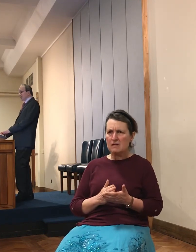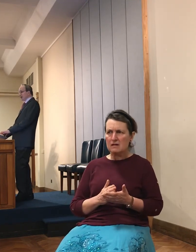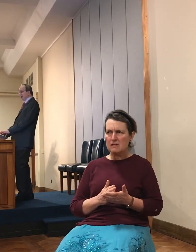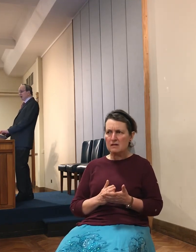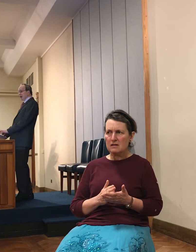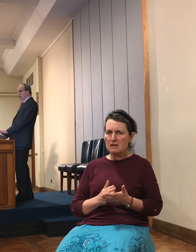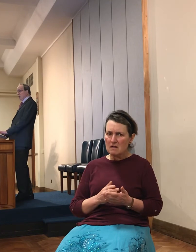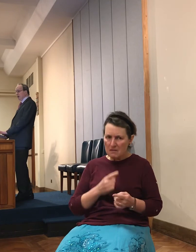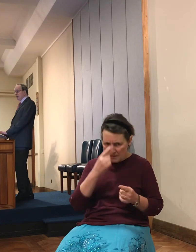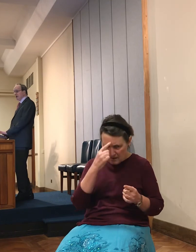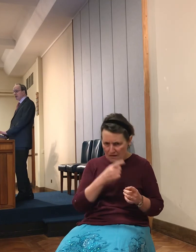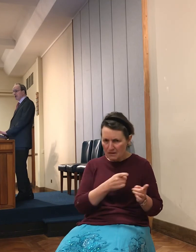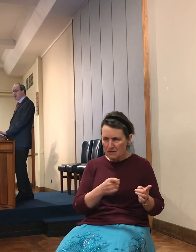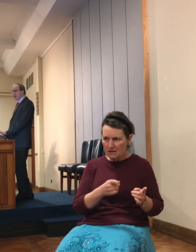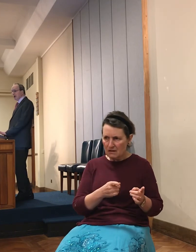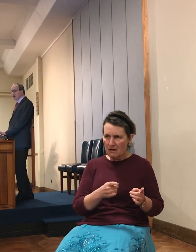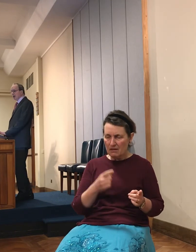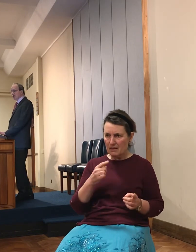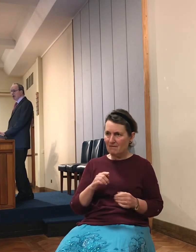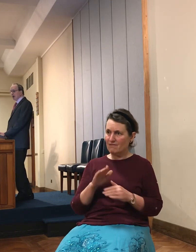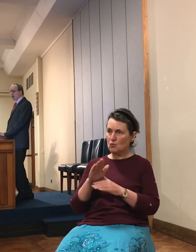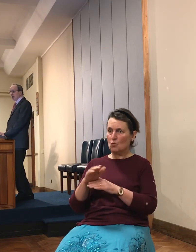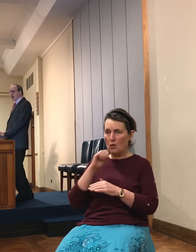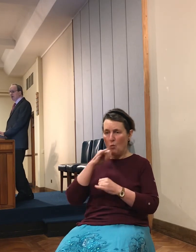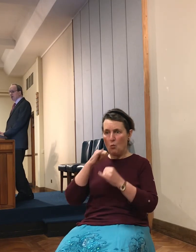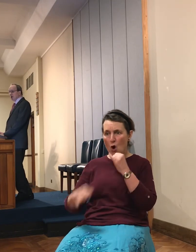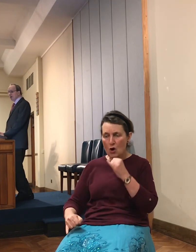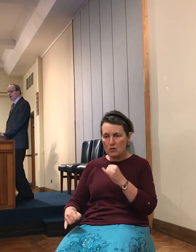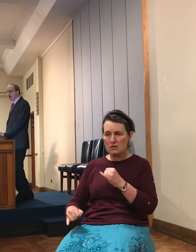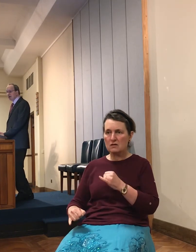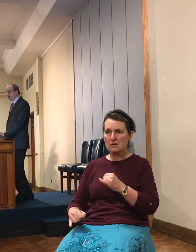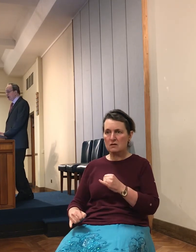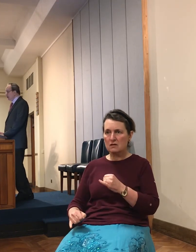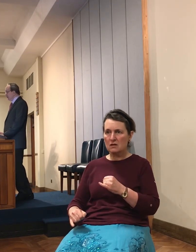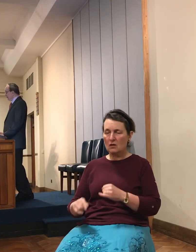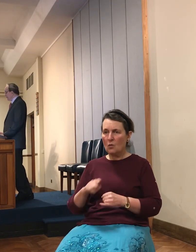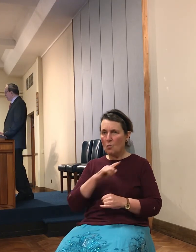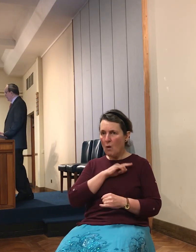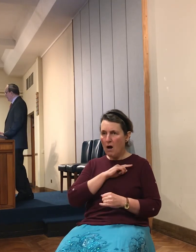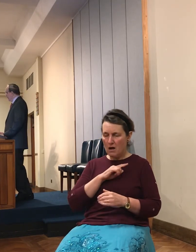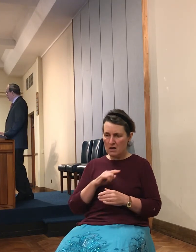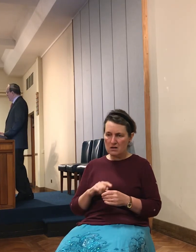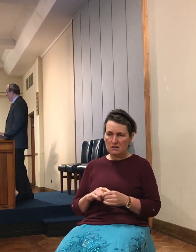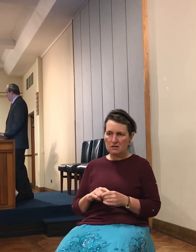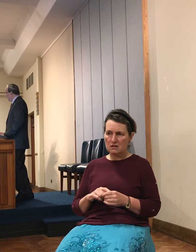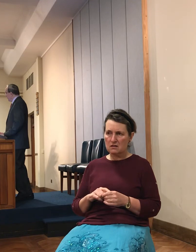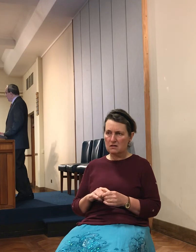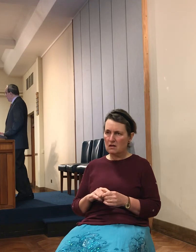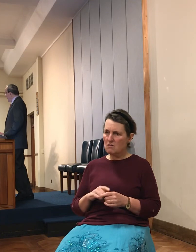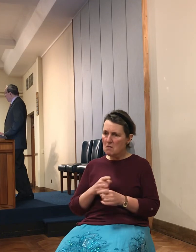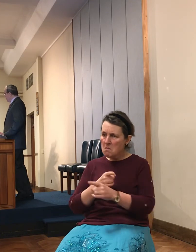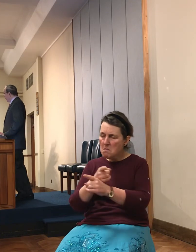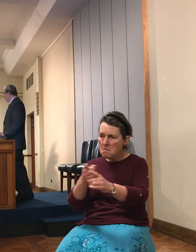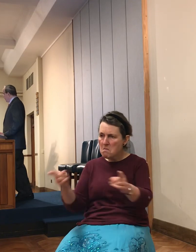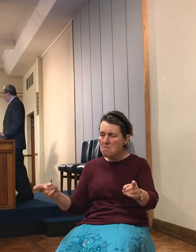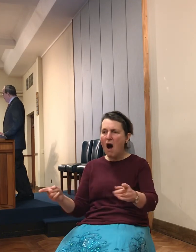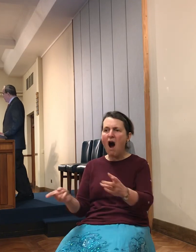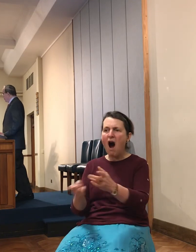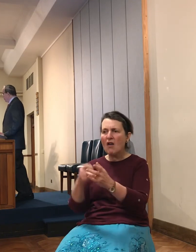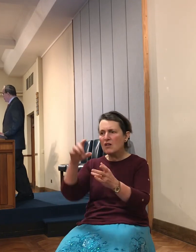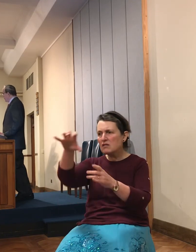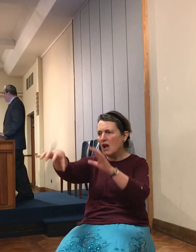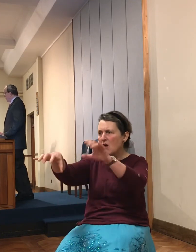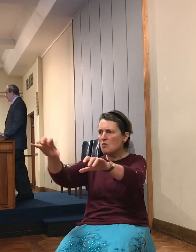Things are going to get worse. The tribes are even more fierce and numerous and well-armed and barbaric